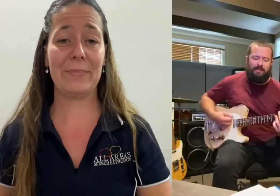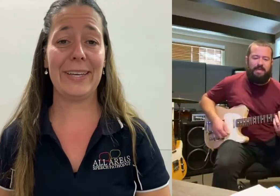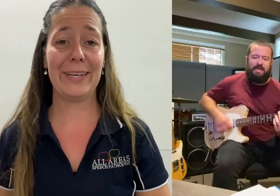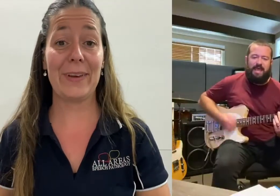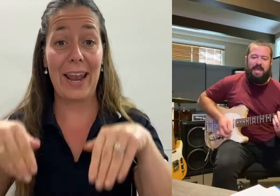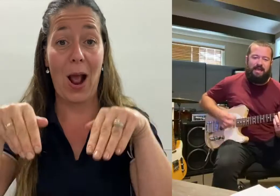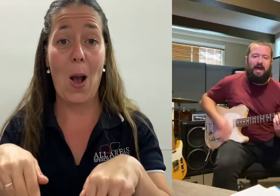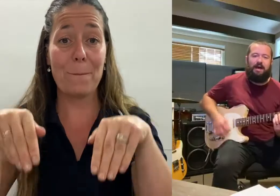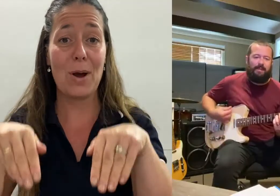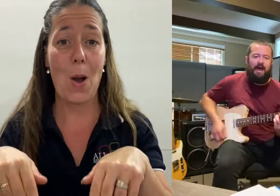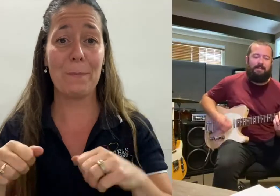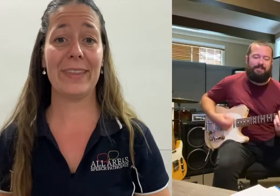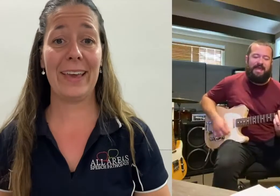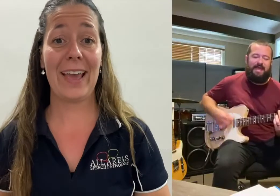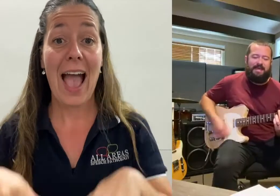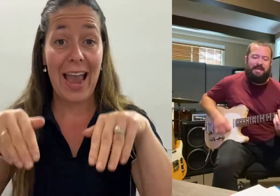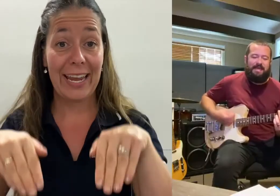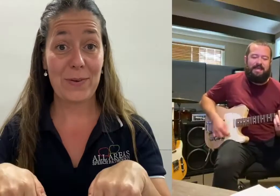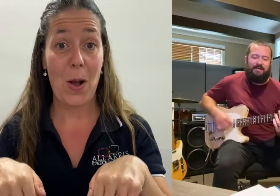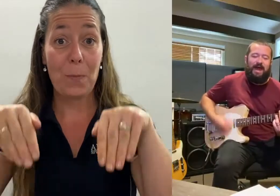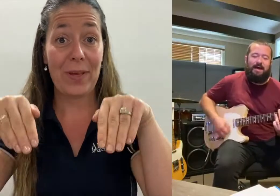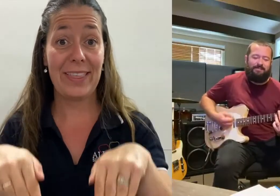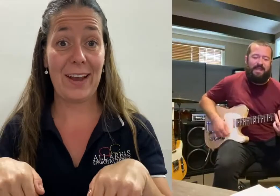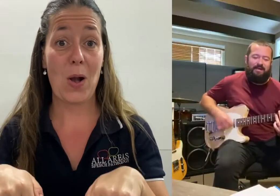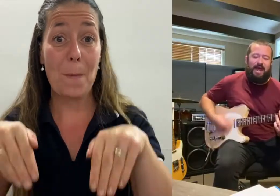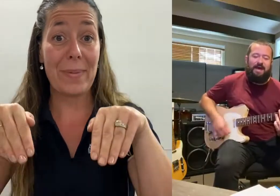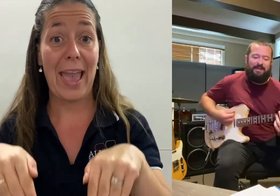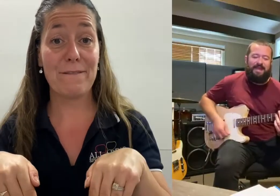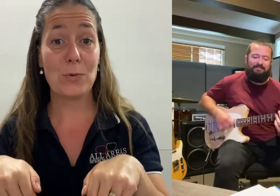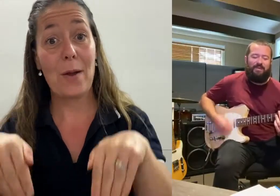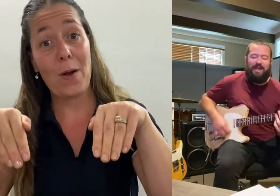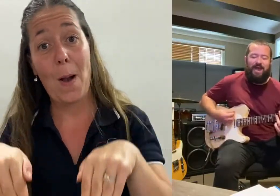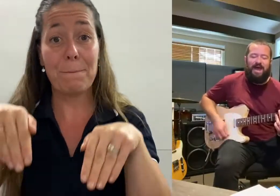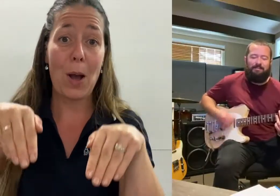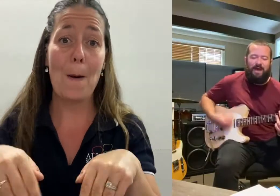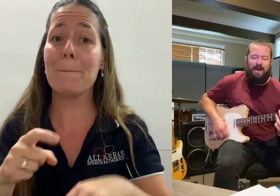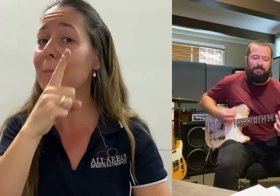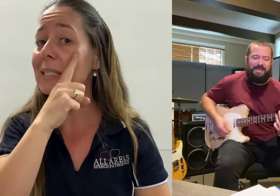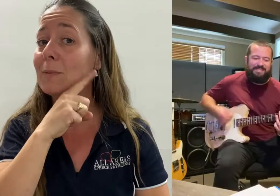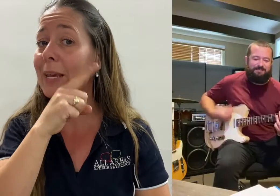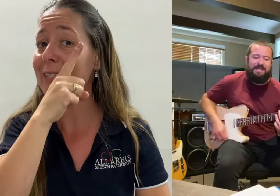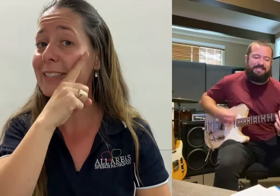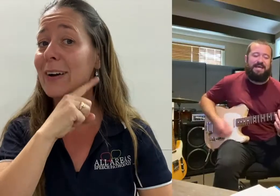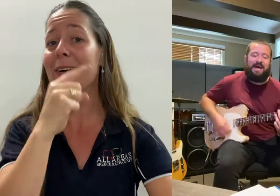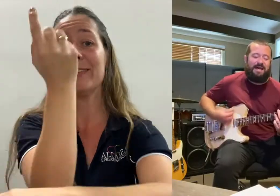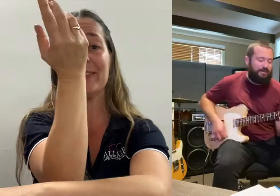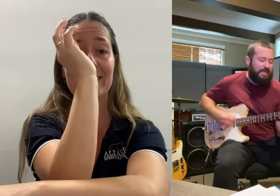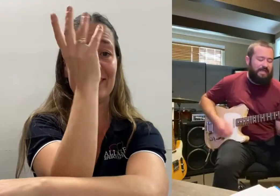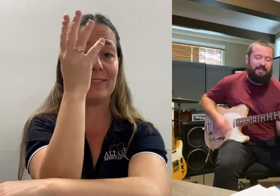here and a hop, hop there. Here a hop, there a hop, everywhere a hop, hop. This little dog lives